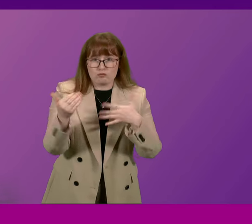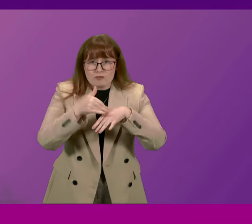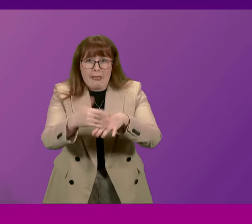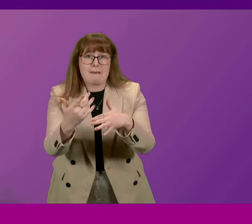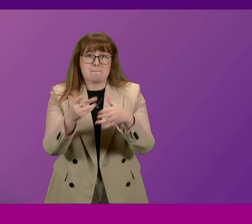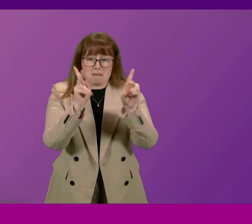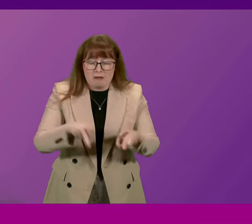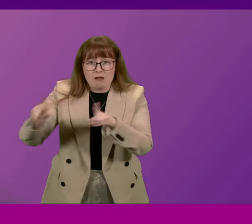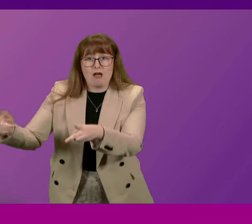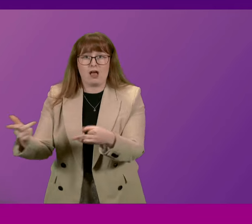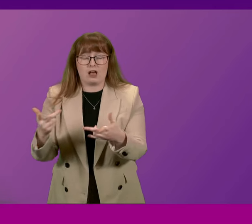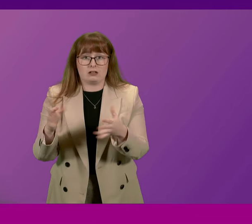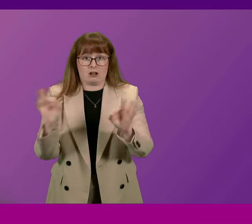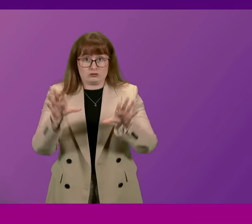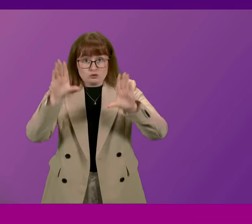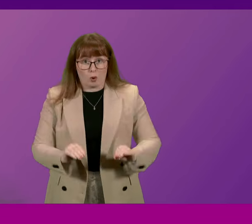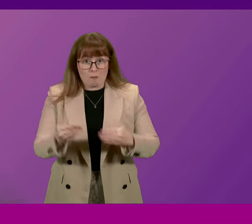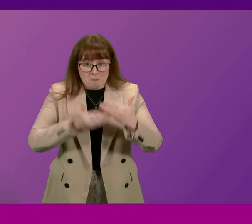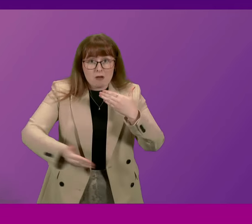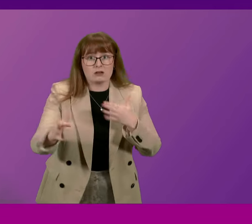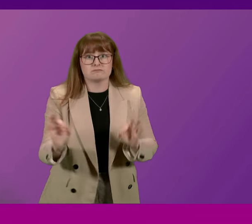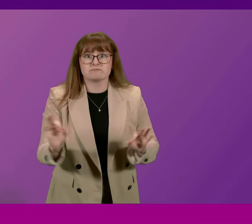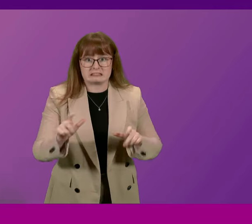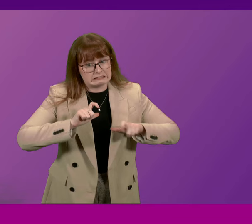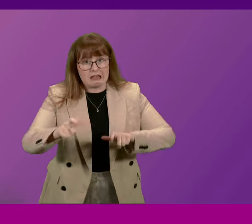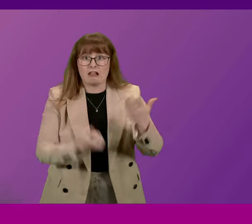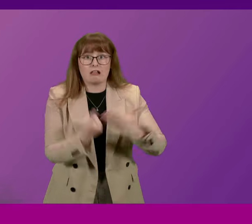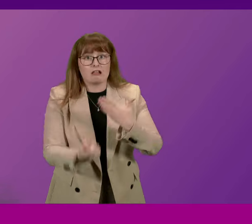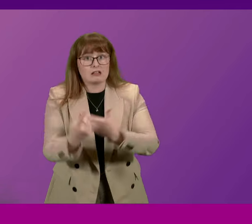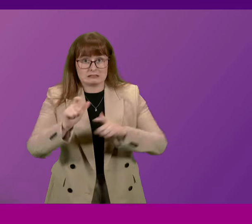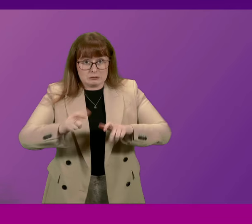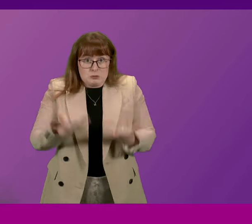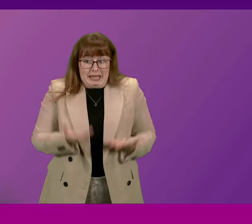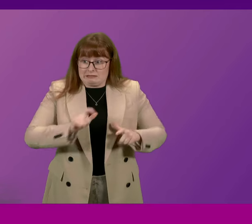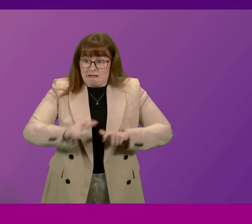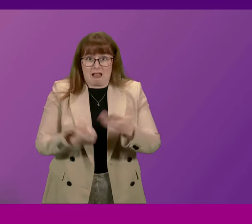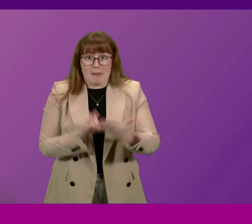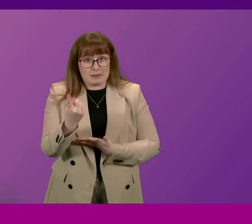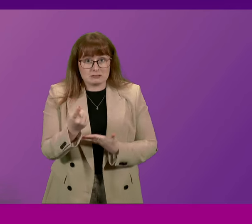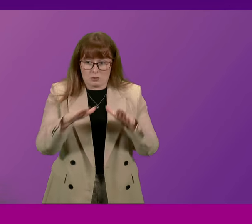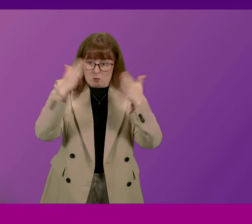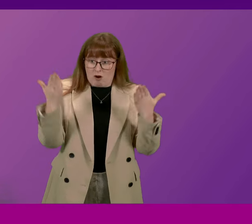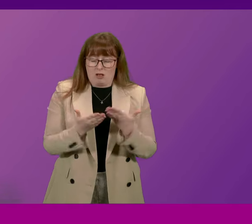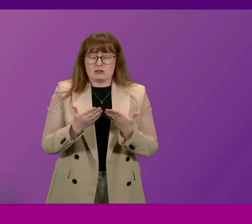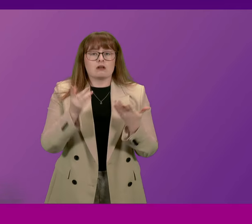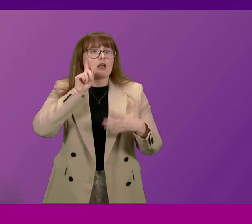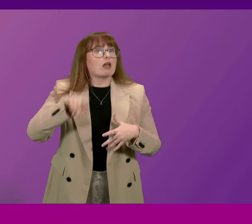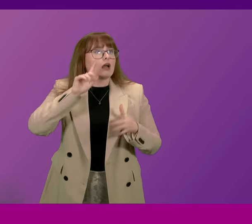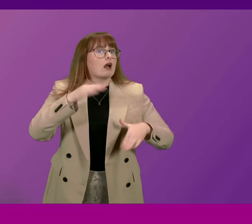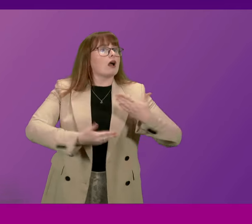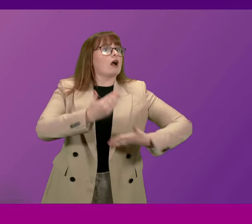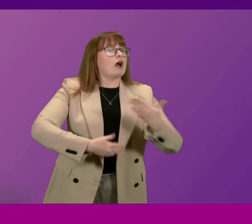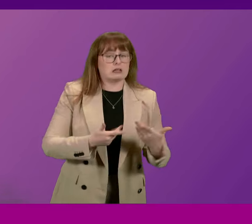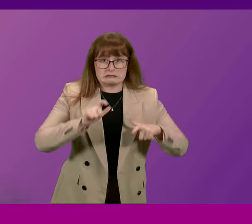genocide have not been banished to the past. They are being committed today as the world looks on and is